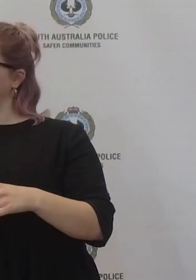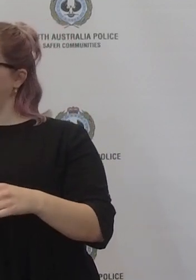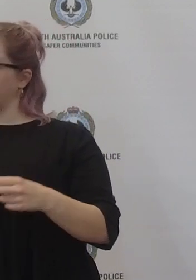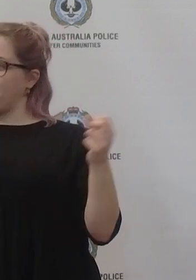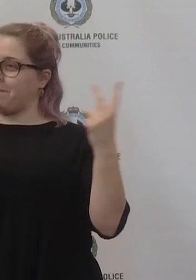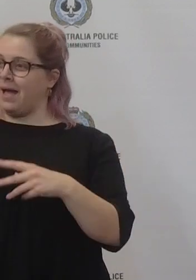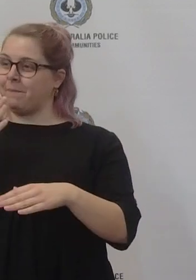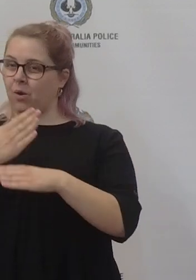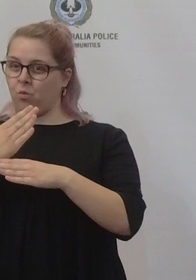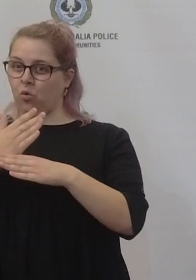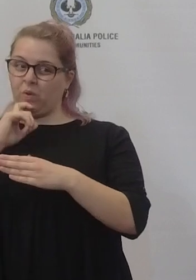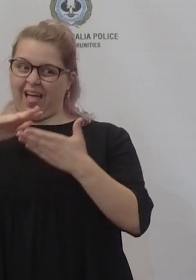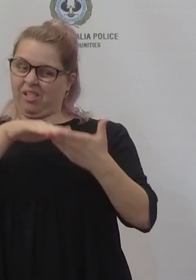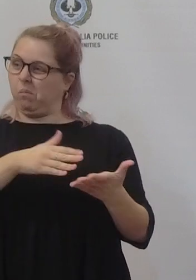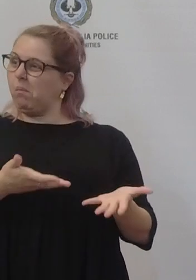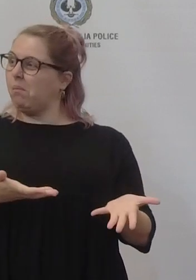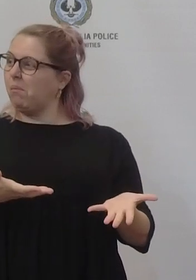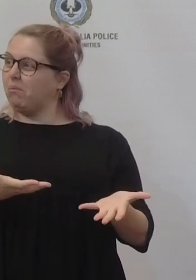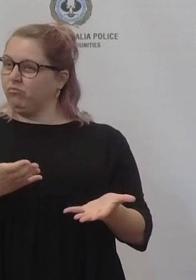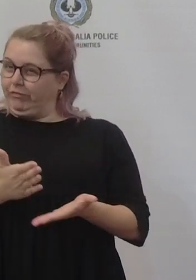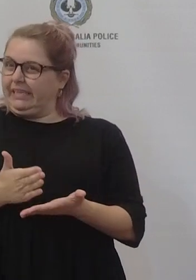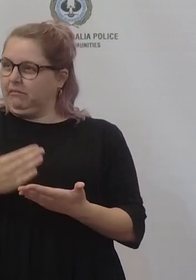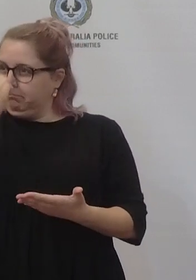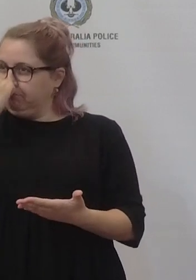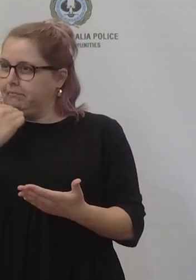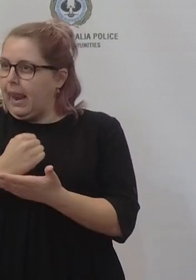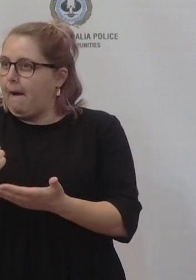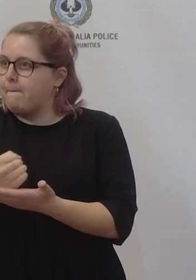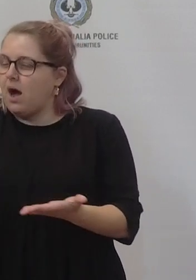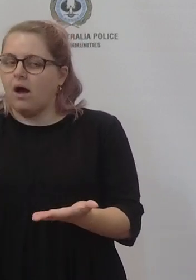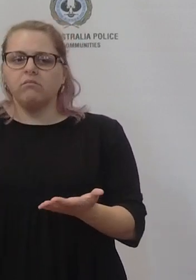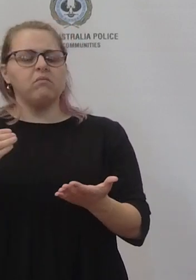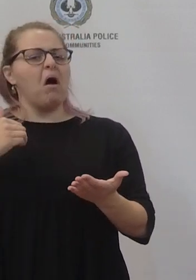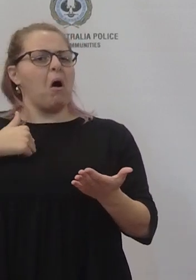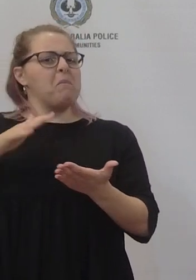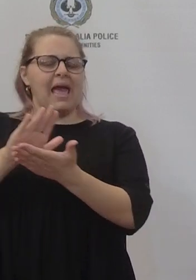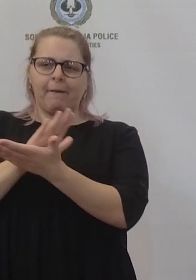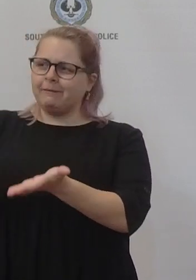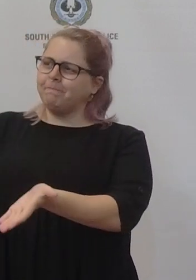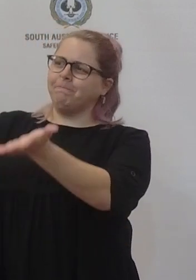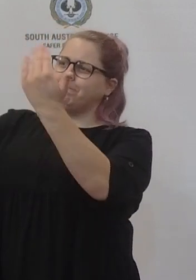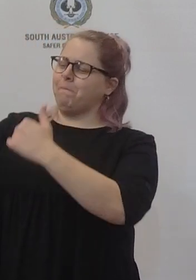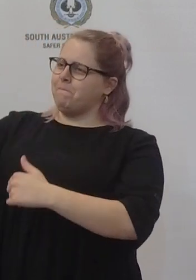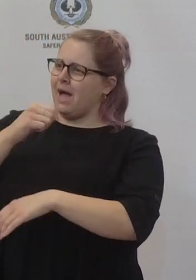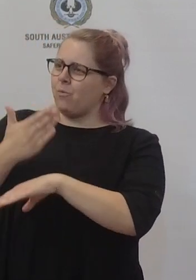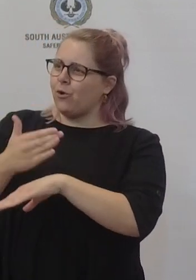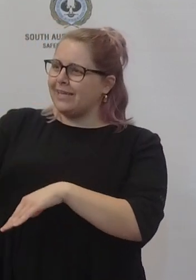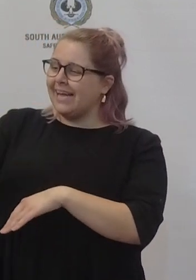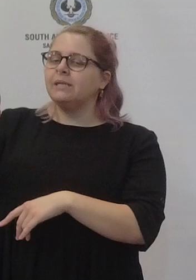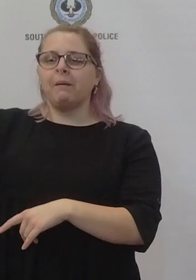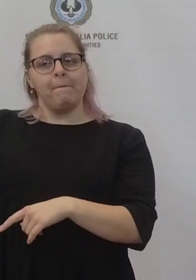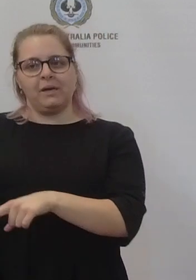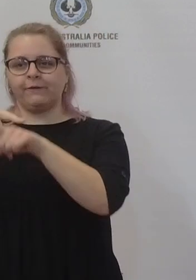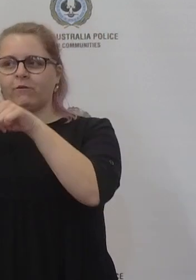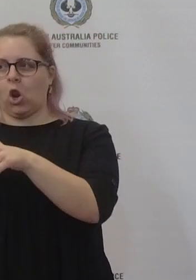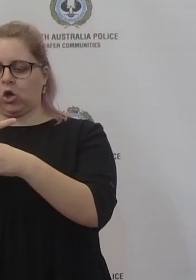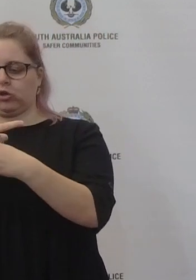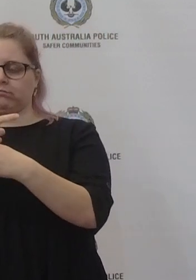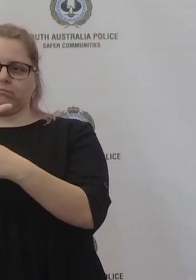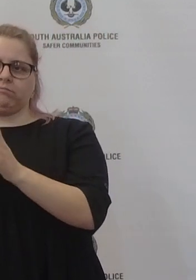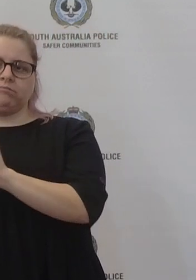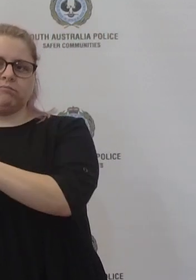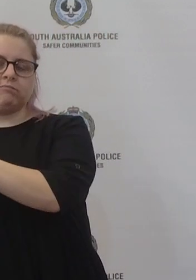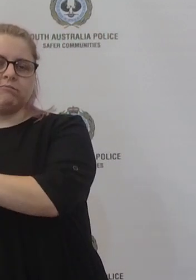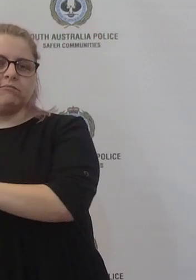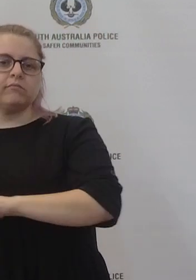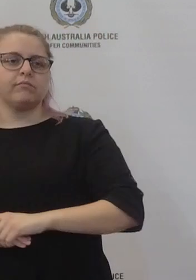COVID at the moment? Oh look, we're happy to welcome them back but they will be under those conditions. But as I say 200 out of 31,000